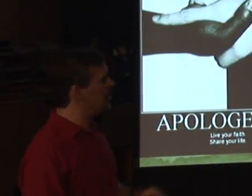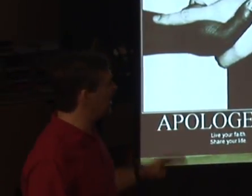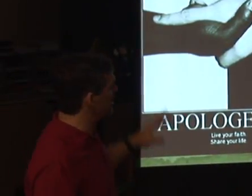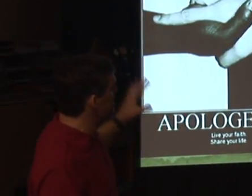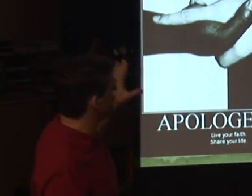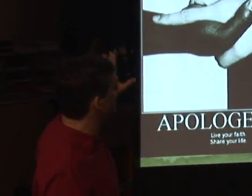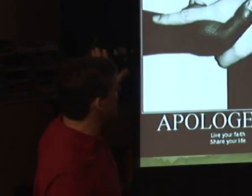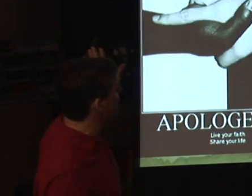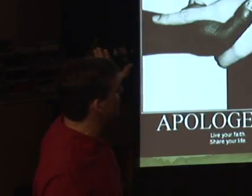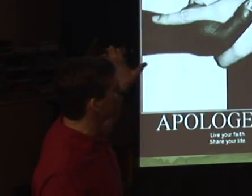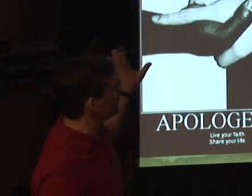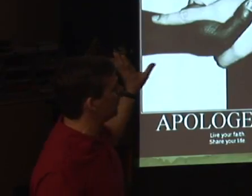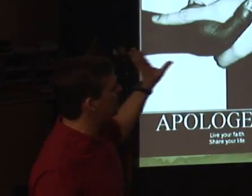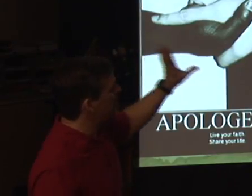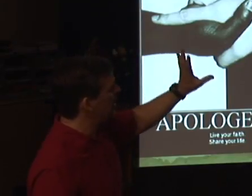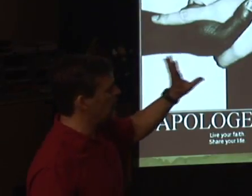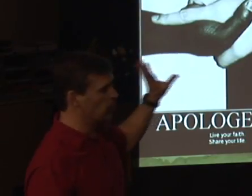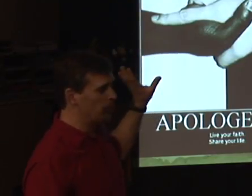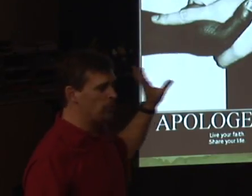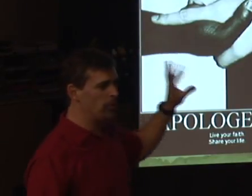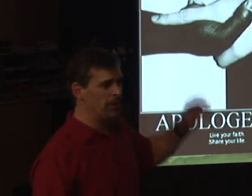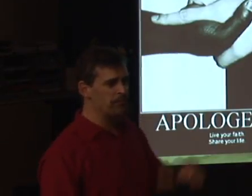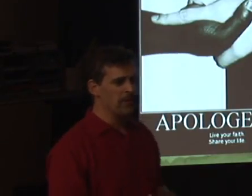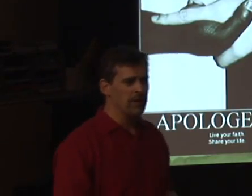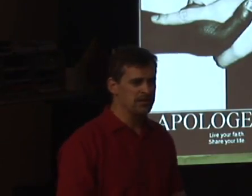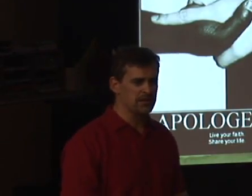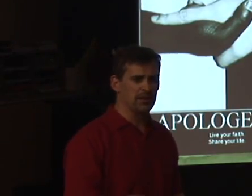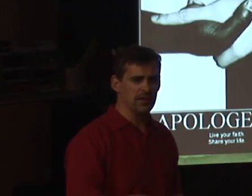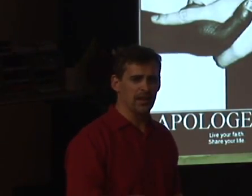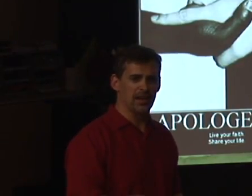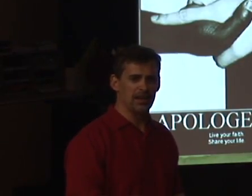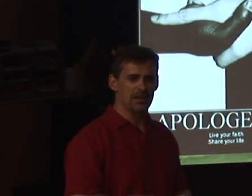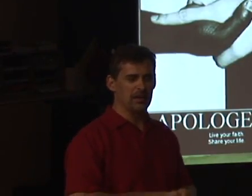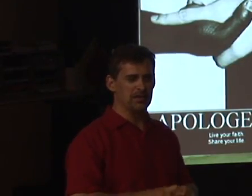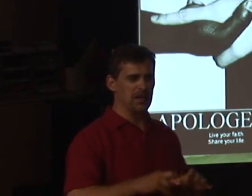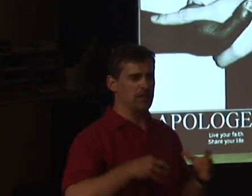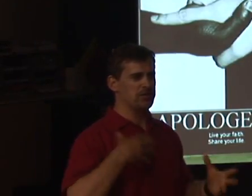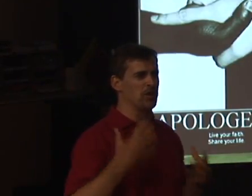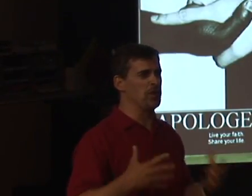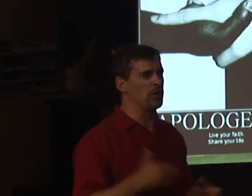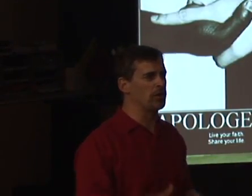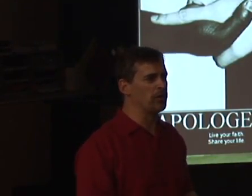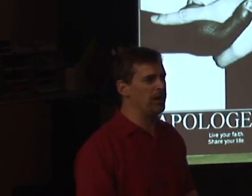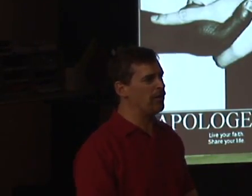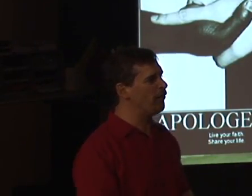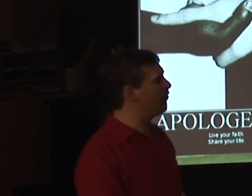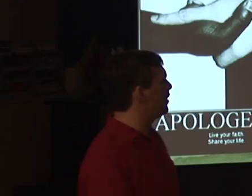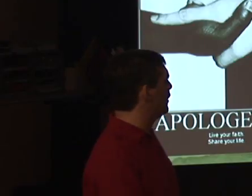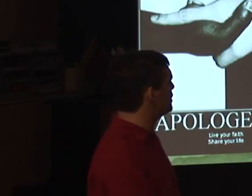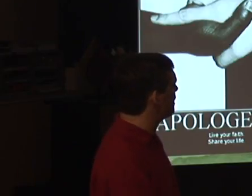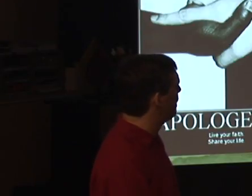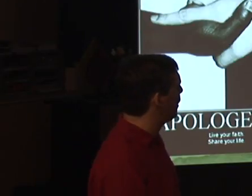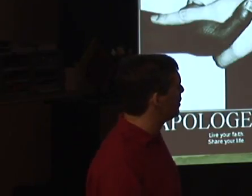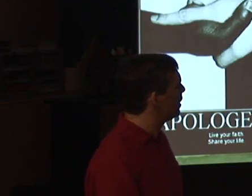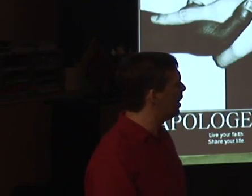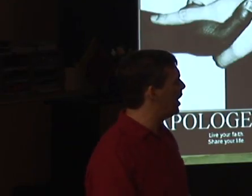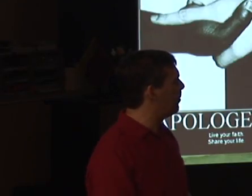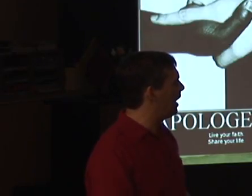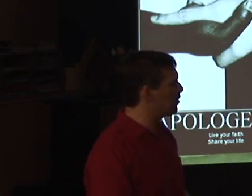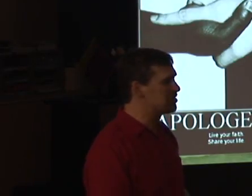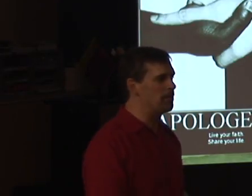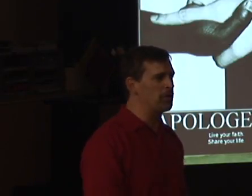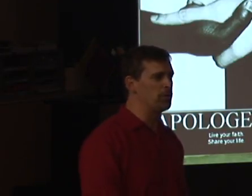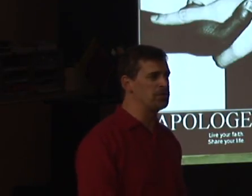through. You'll see that the top rope comes from a group who is kind of sharing their feelings about